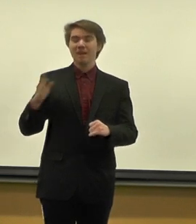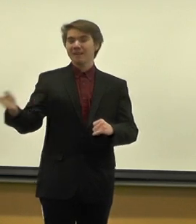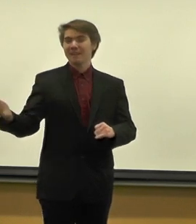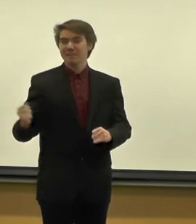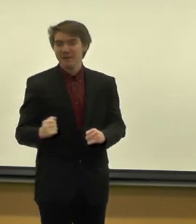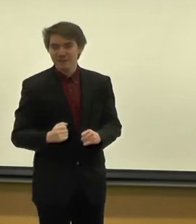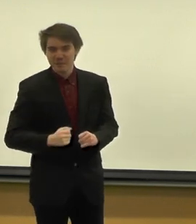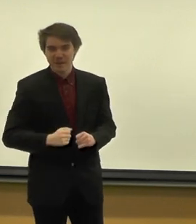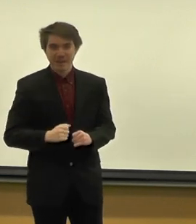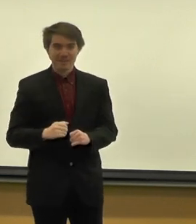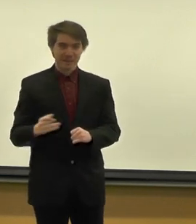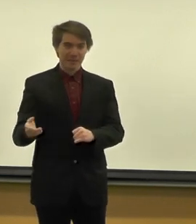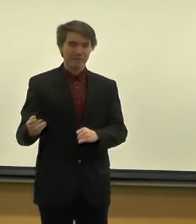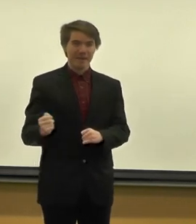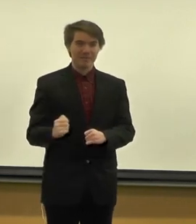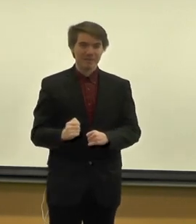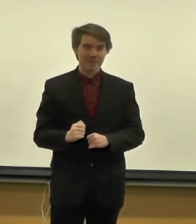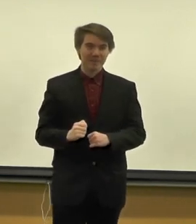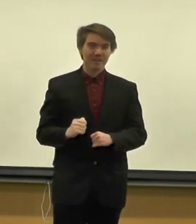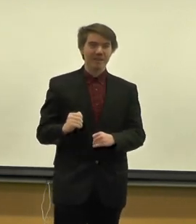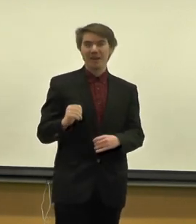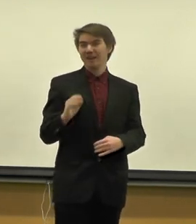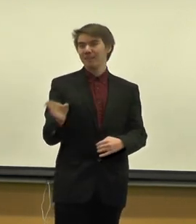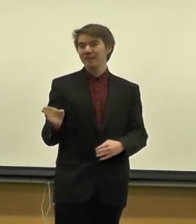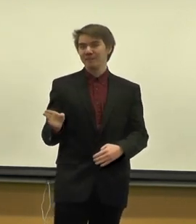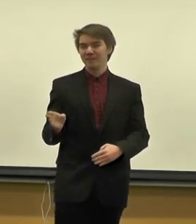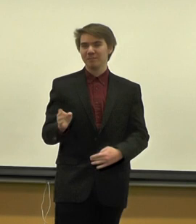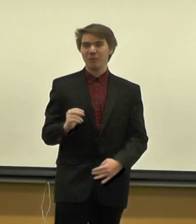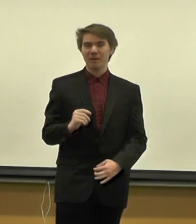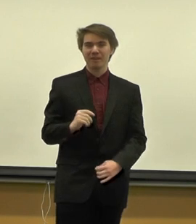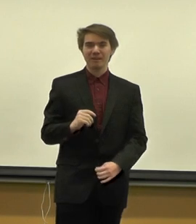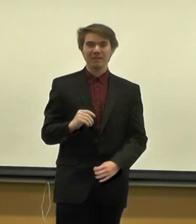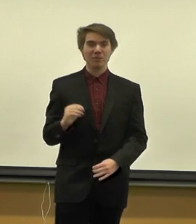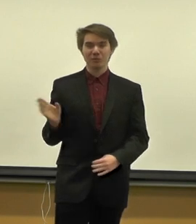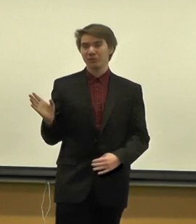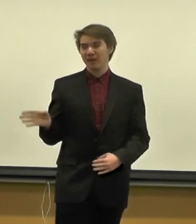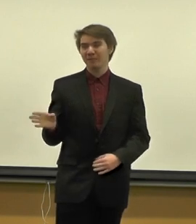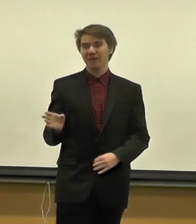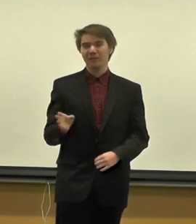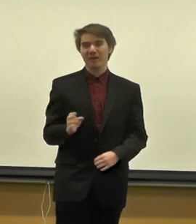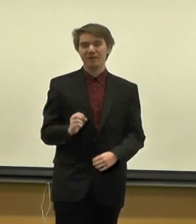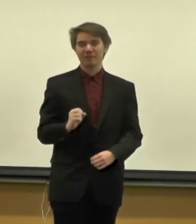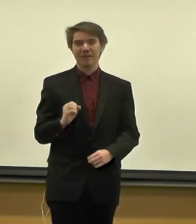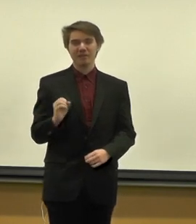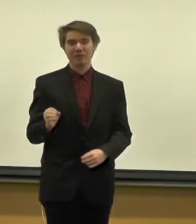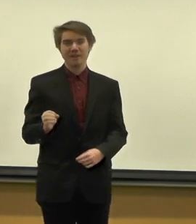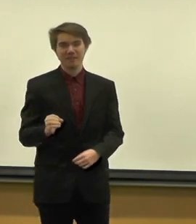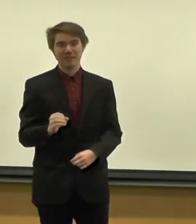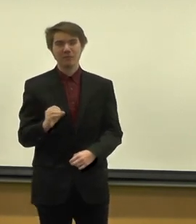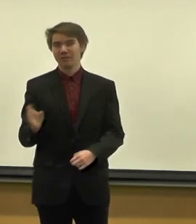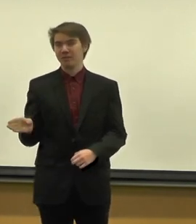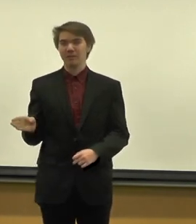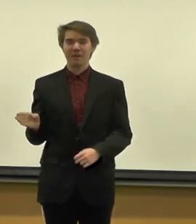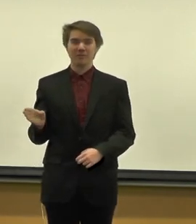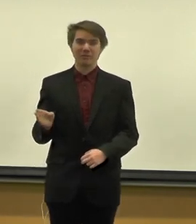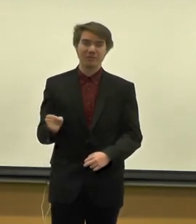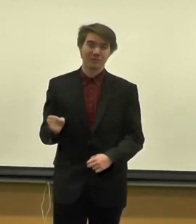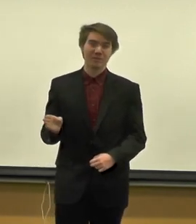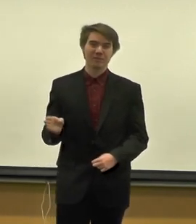Like many of you guys, I would imagine, coming up to this point, you were scrambling around to find your idea of what to do the demonstration speech